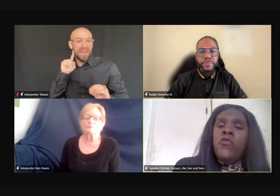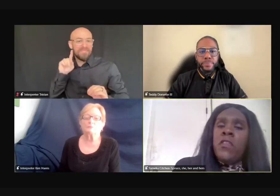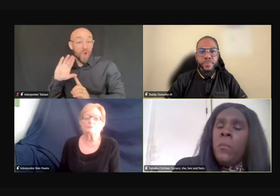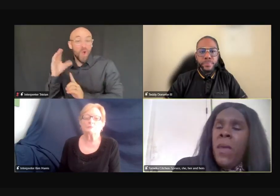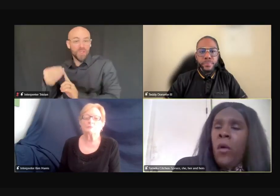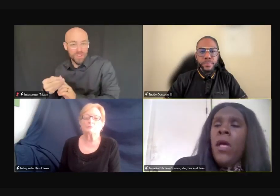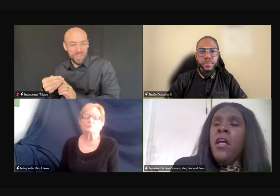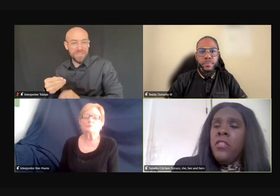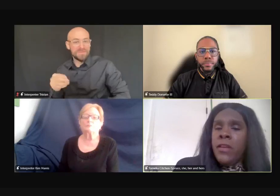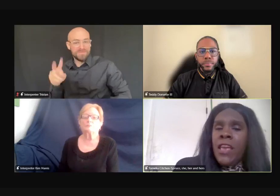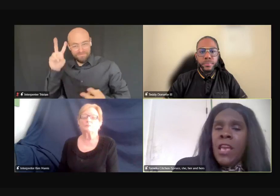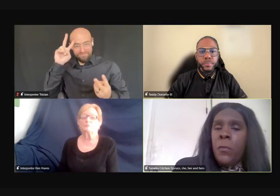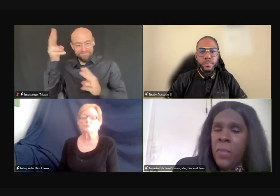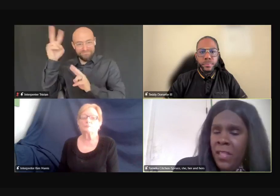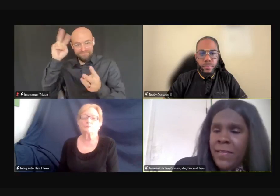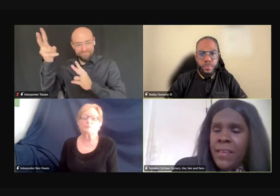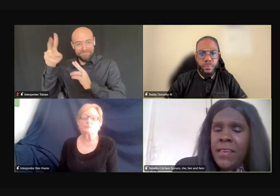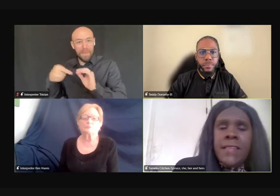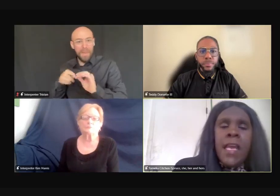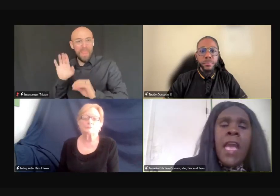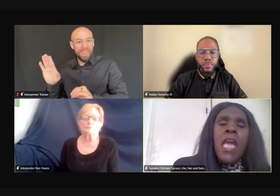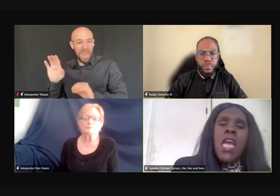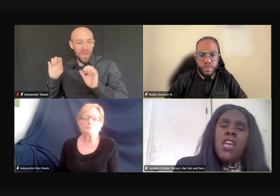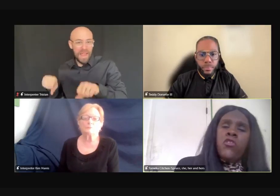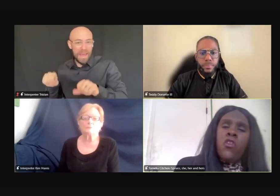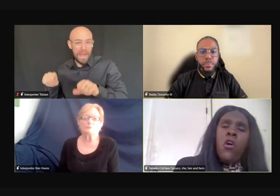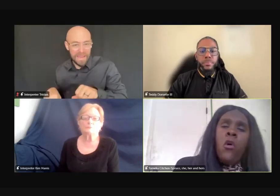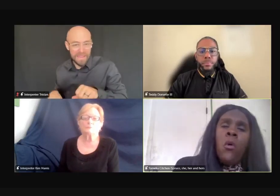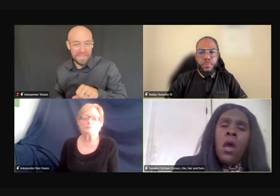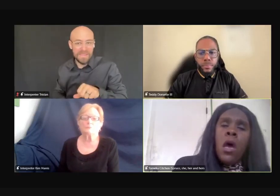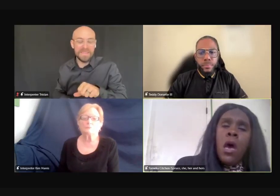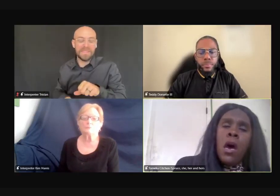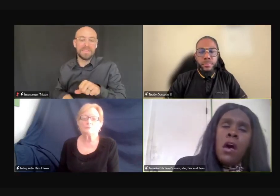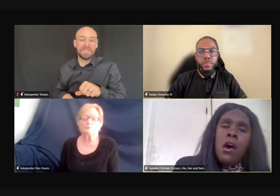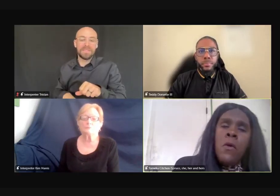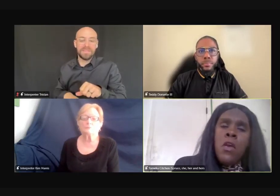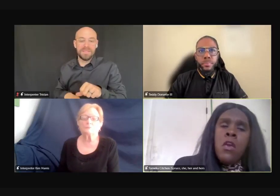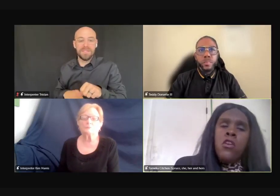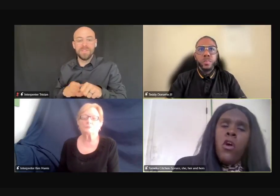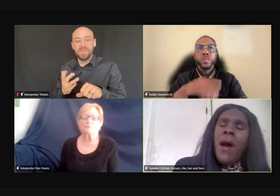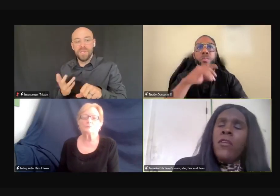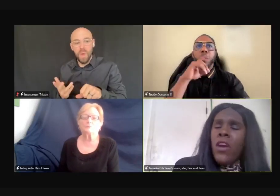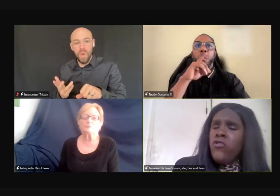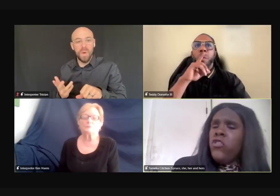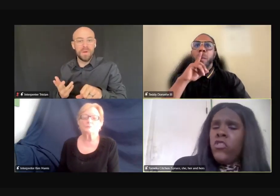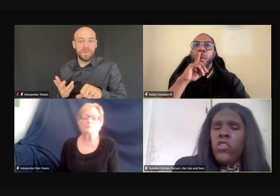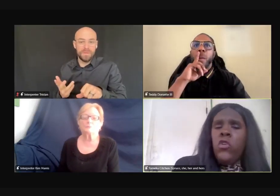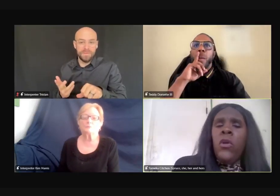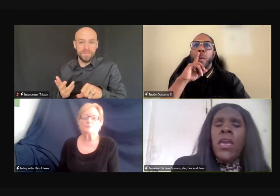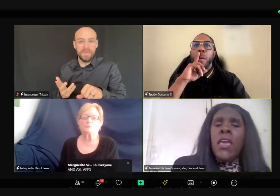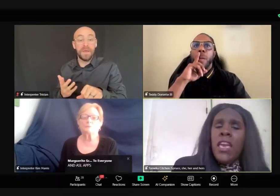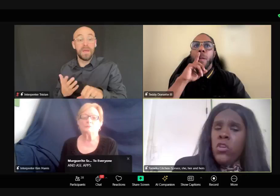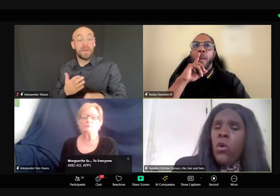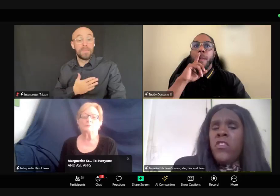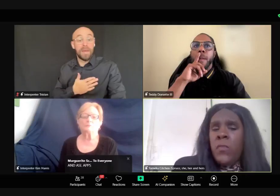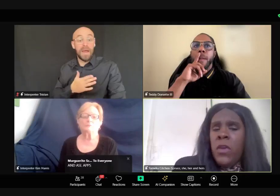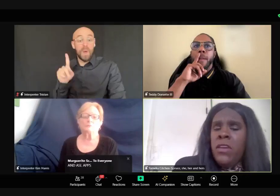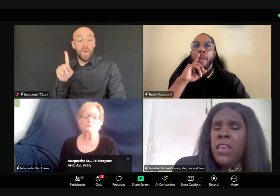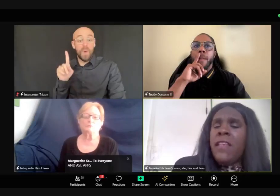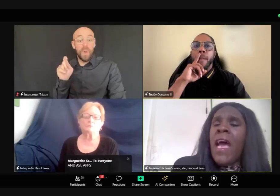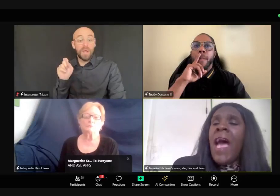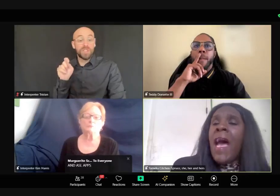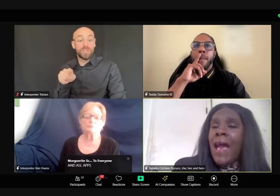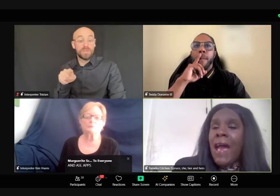misconceptions about their capabilities. And so, you know, and so, question to you, in your